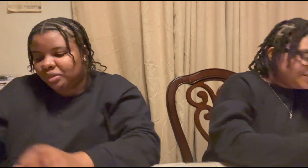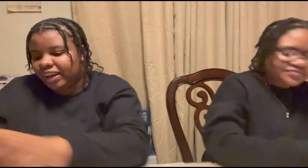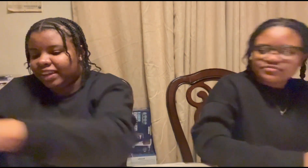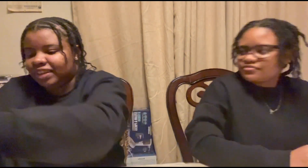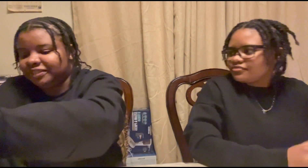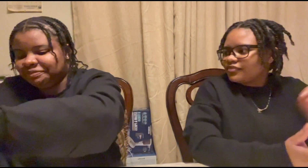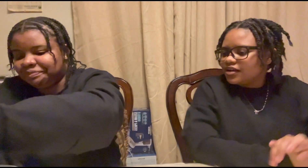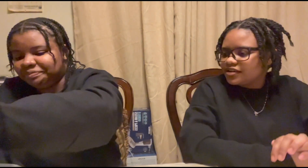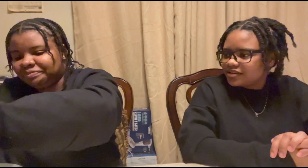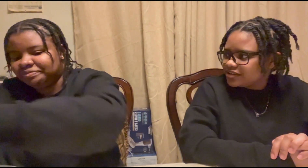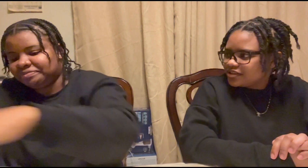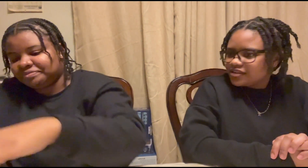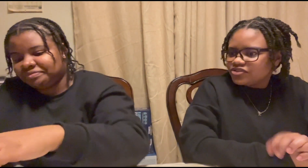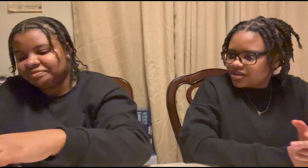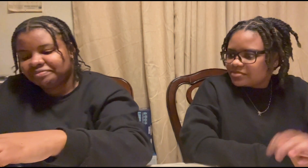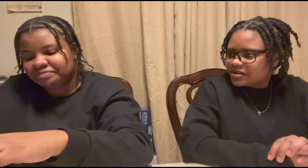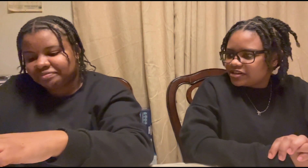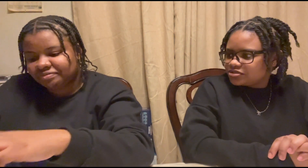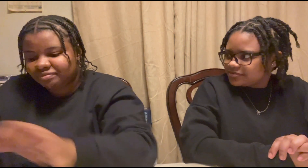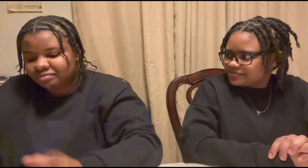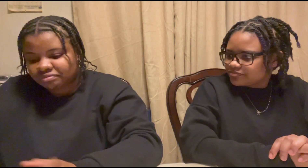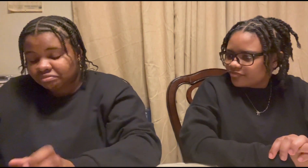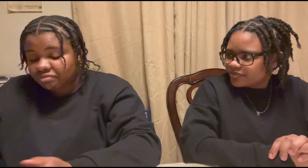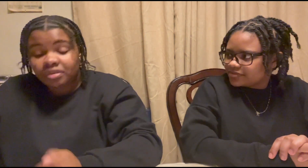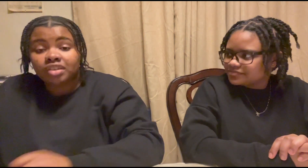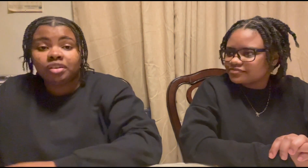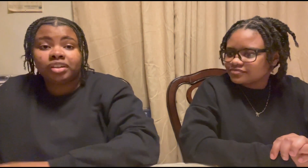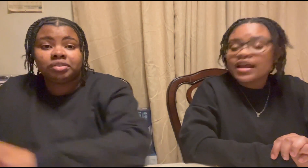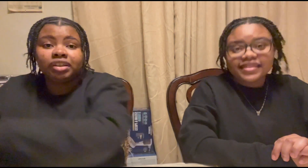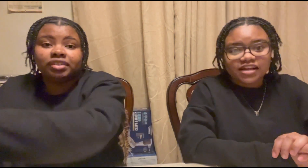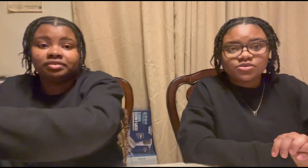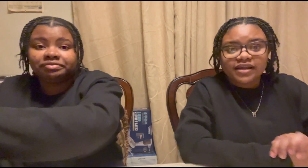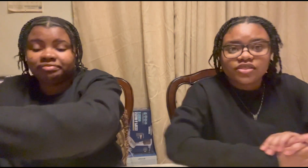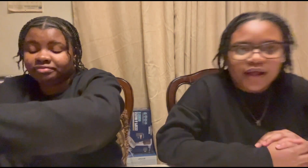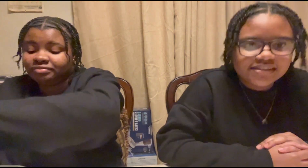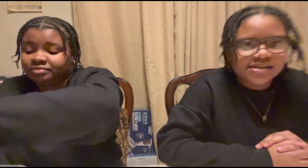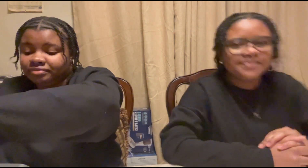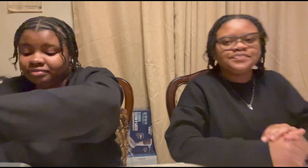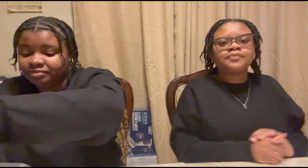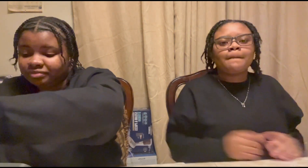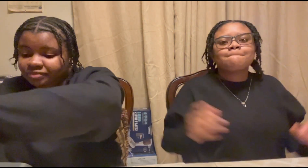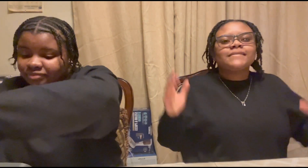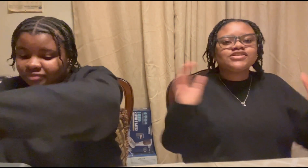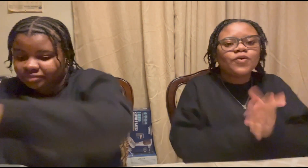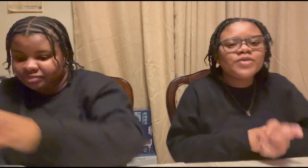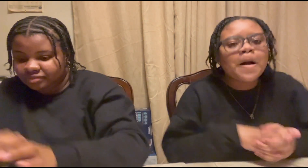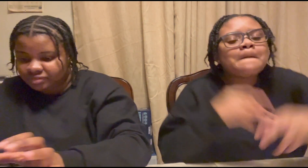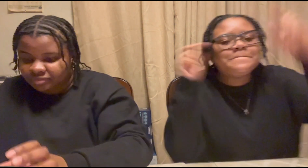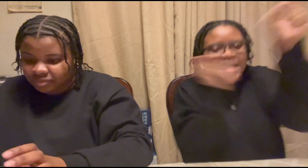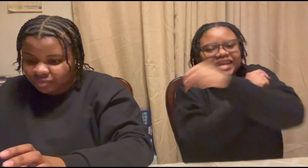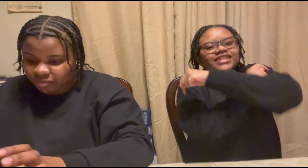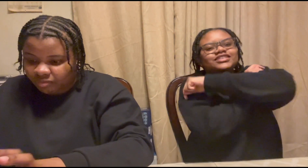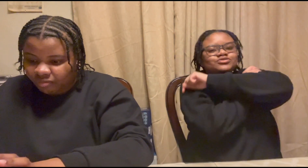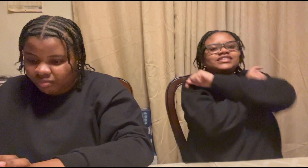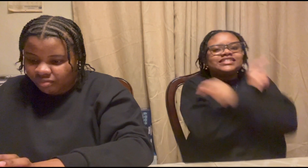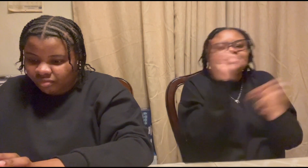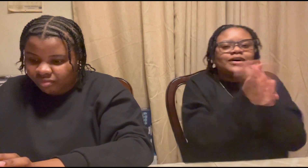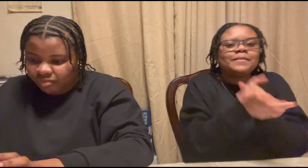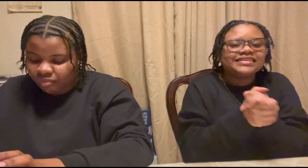whack you got a better intro no i do not that's what i thought so we are back and as you guys can tell by the